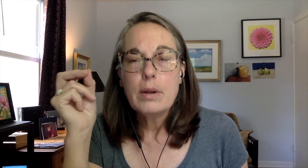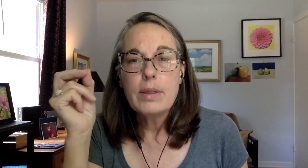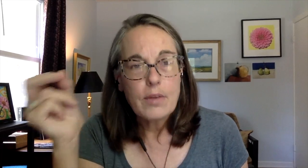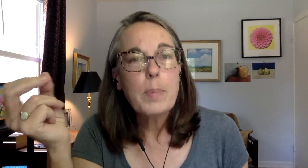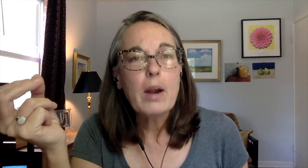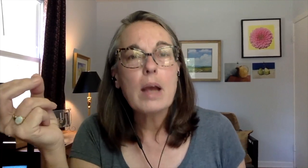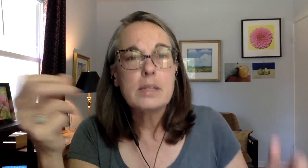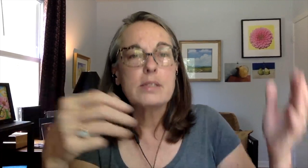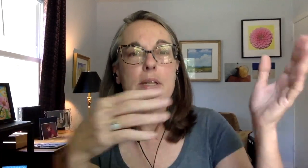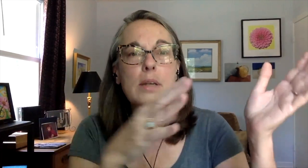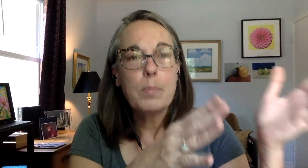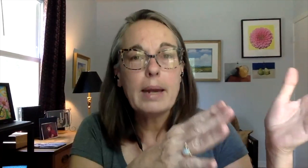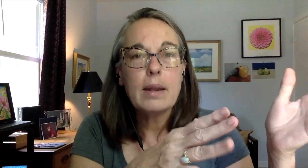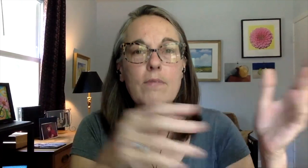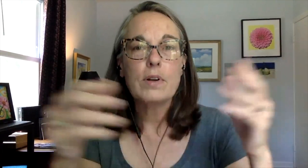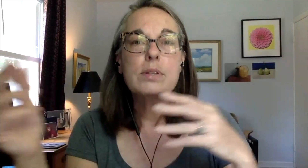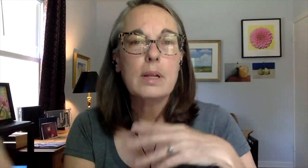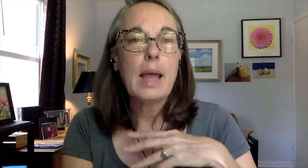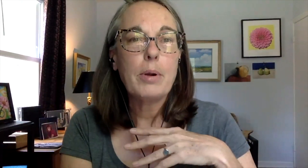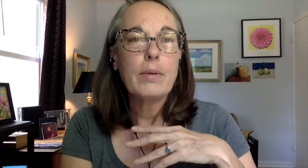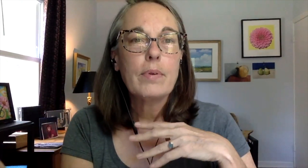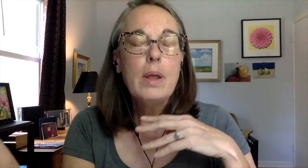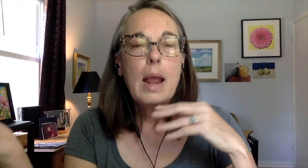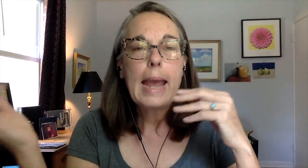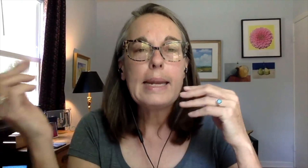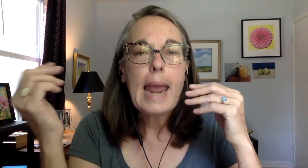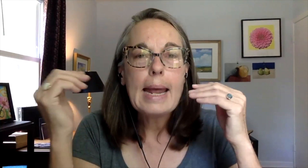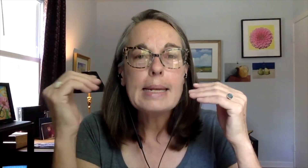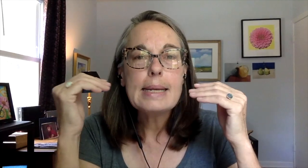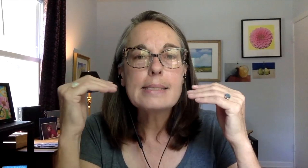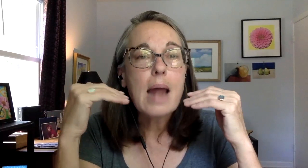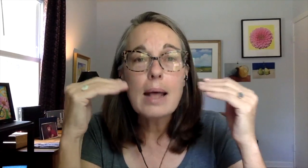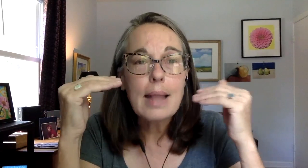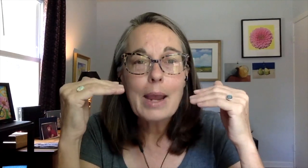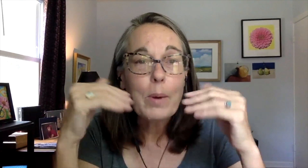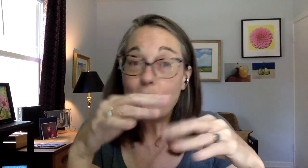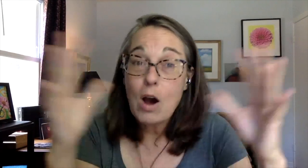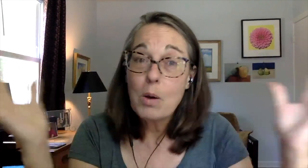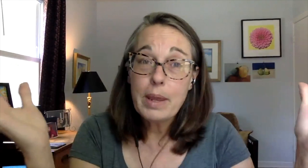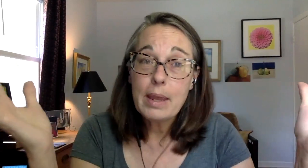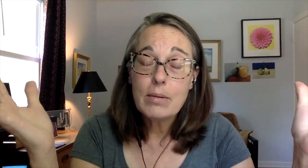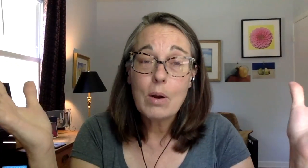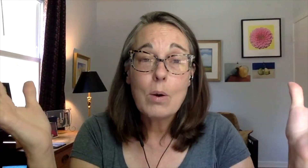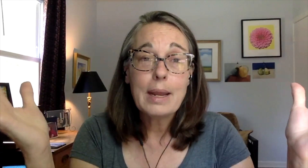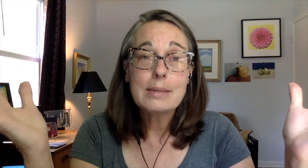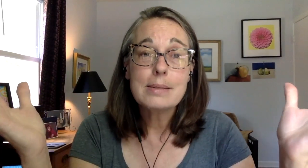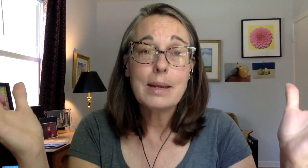the other paradox is, is competitive versus collaborative. And, and it's not like we can all be, you know, hold hands and sing